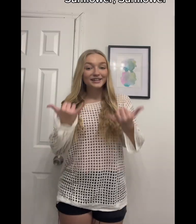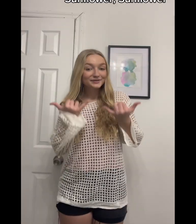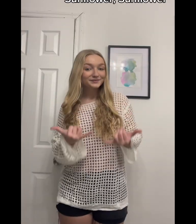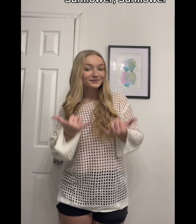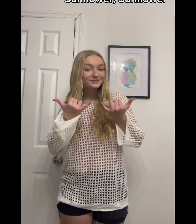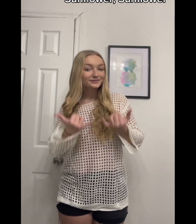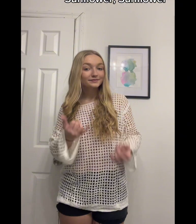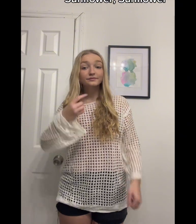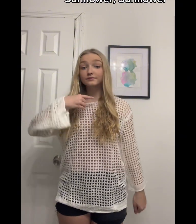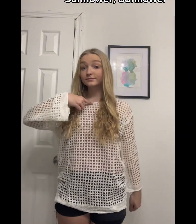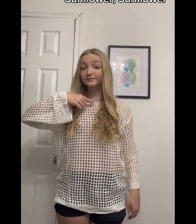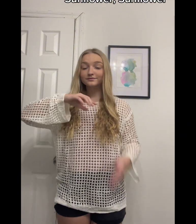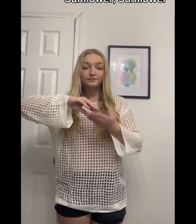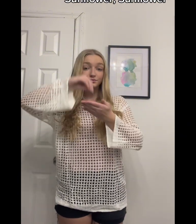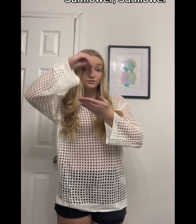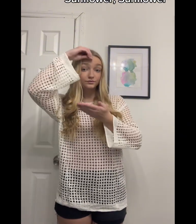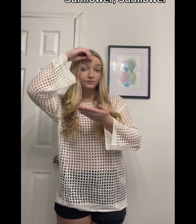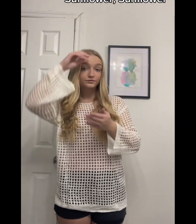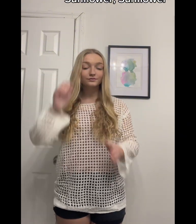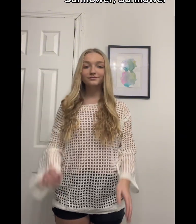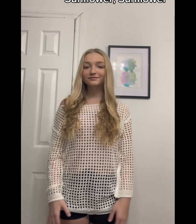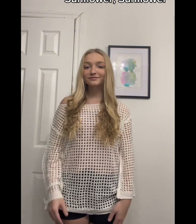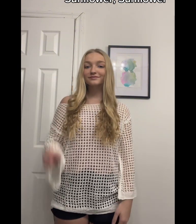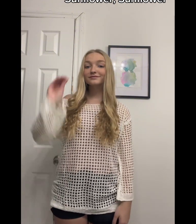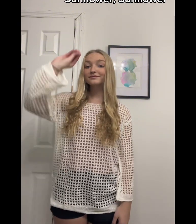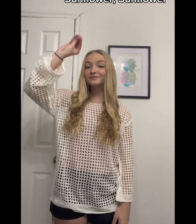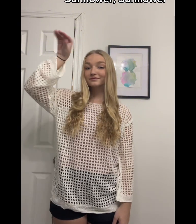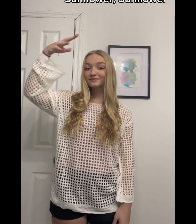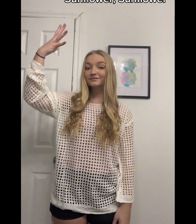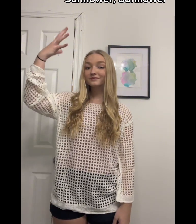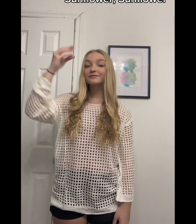I learned Sunflower